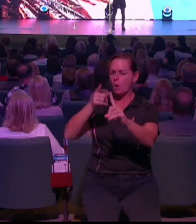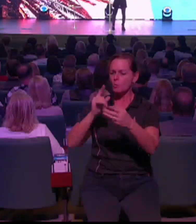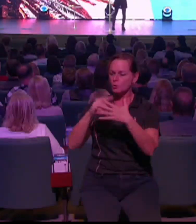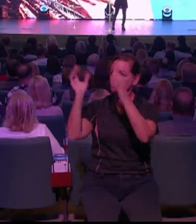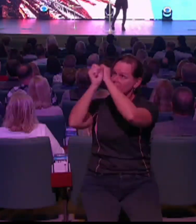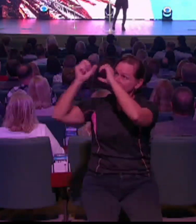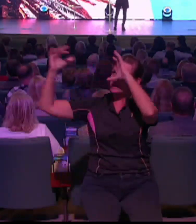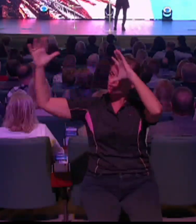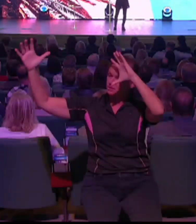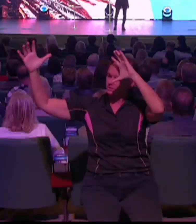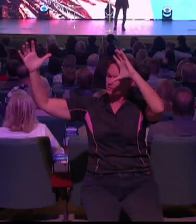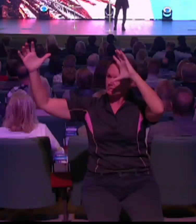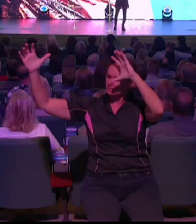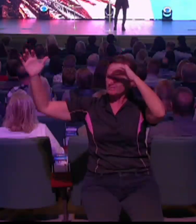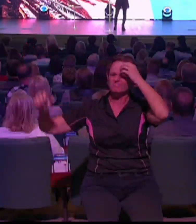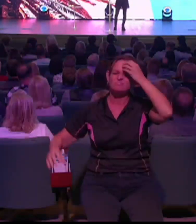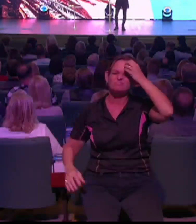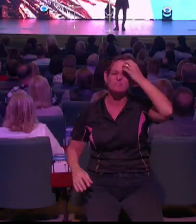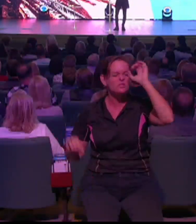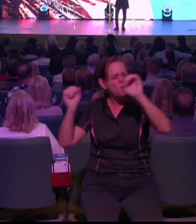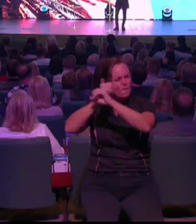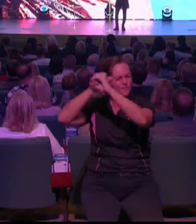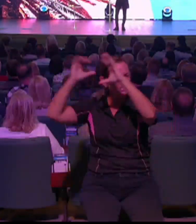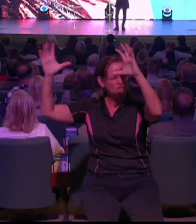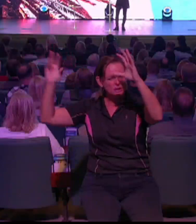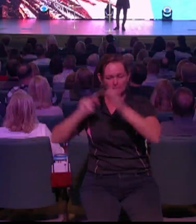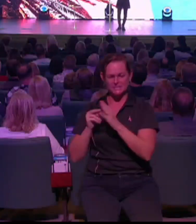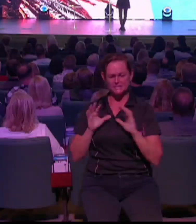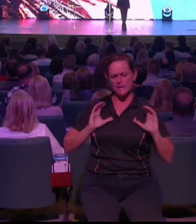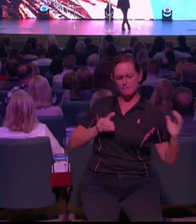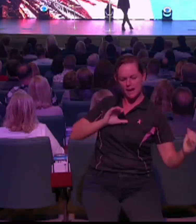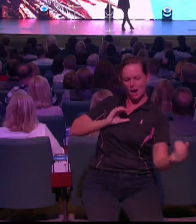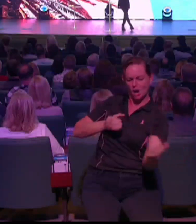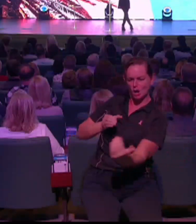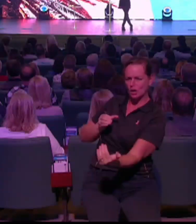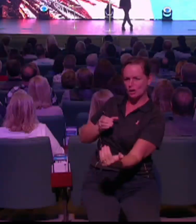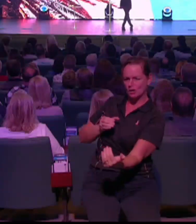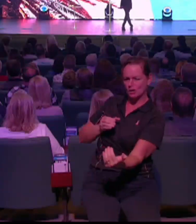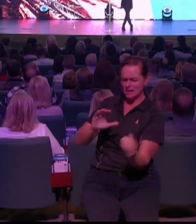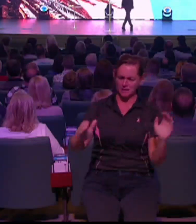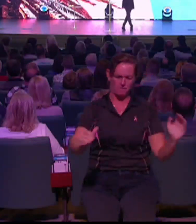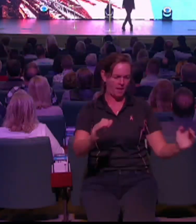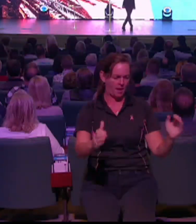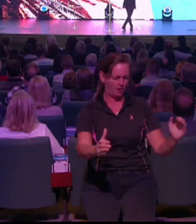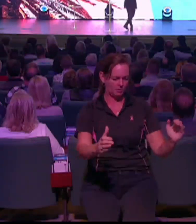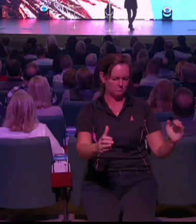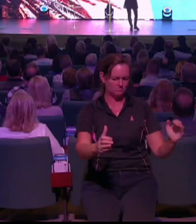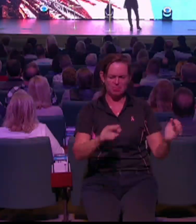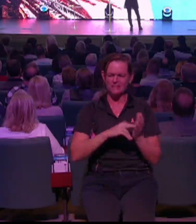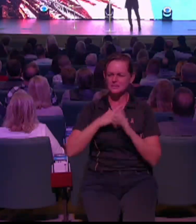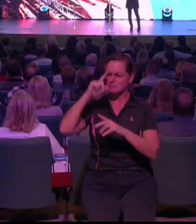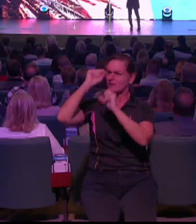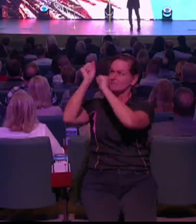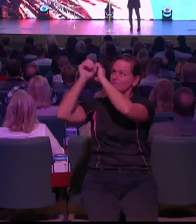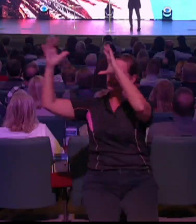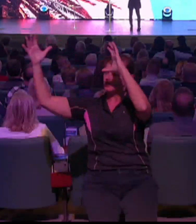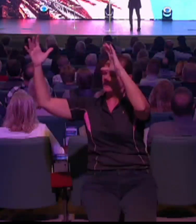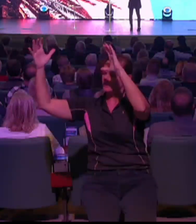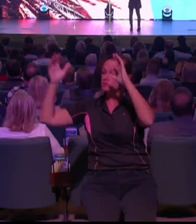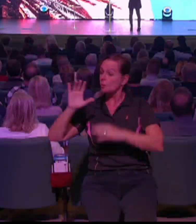comparison is not vision. And if you're going to have the best year ever, I'm going